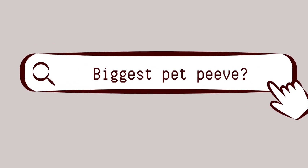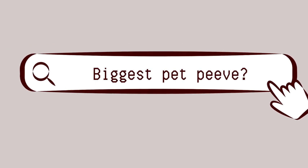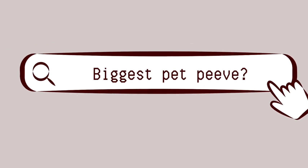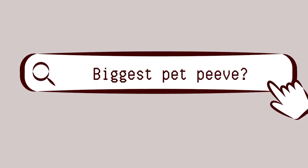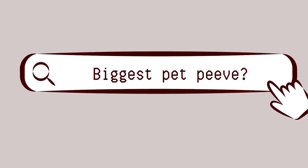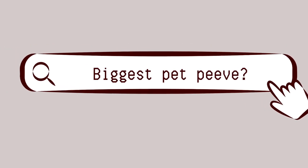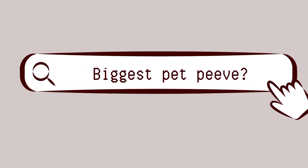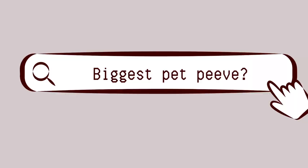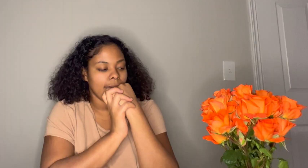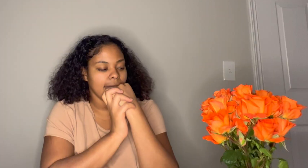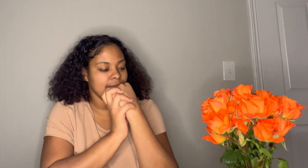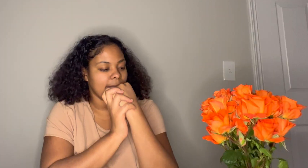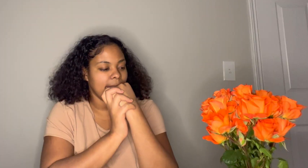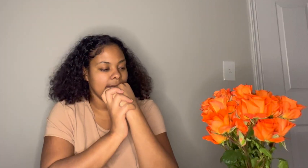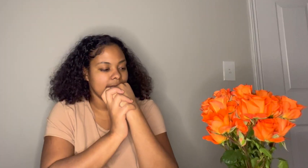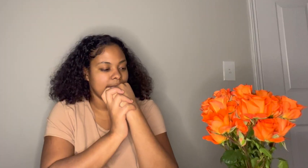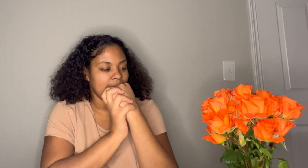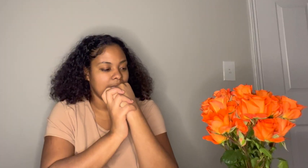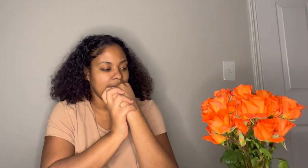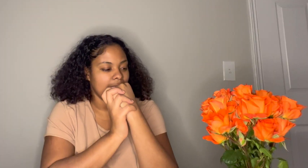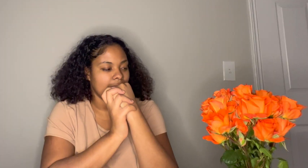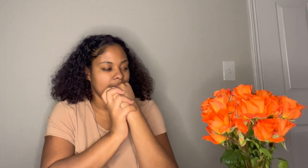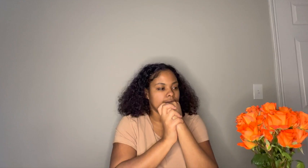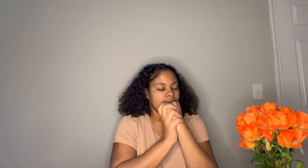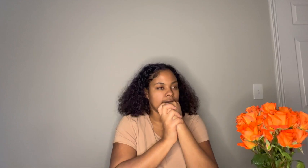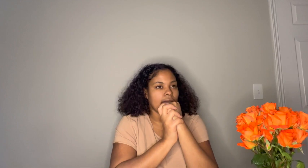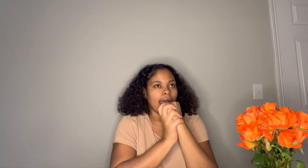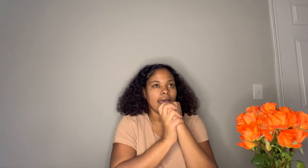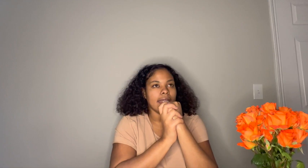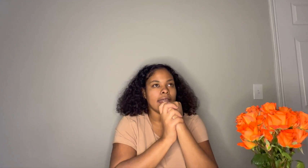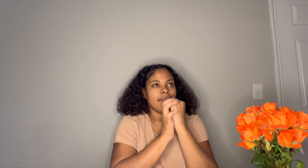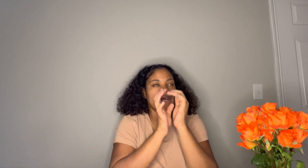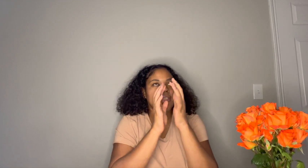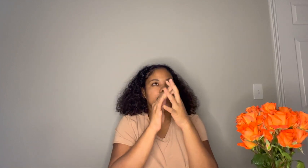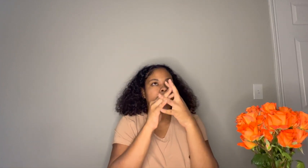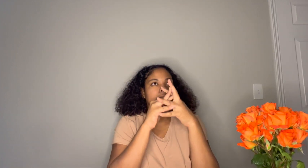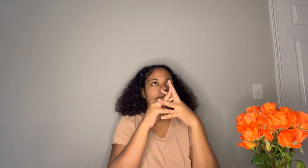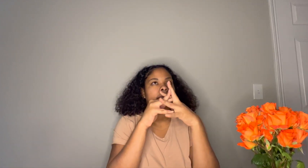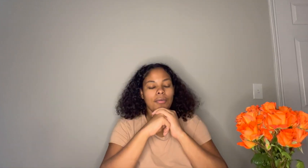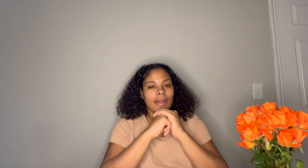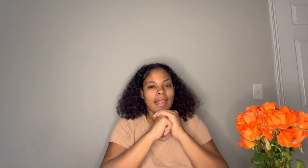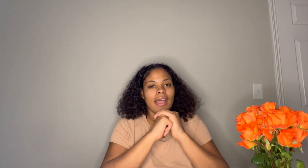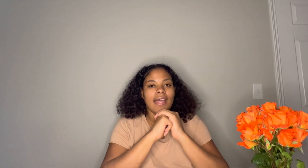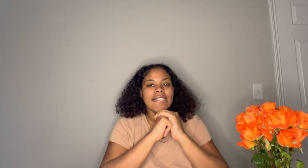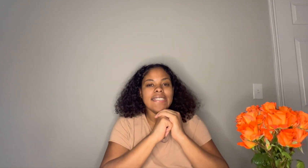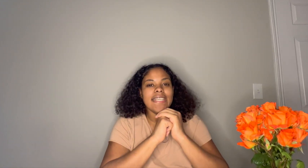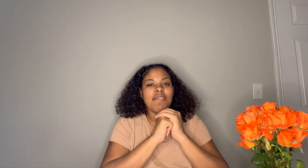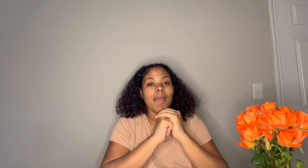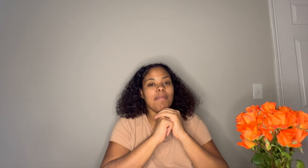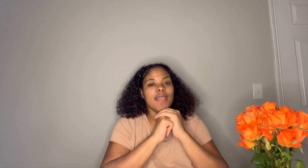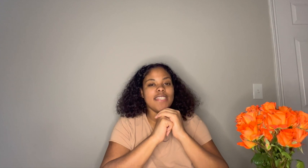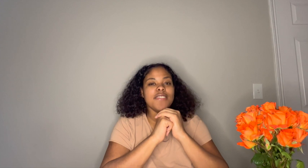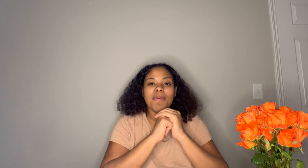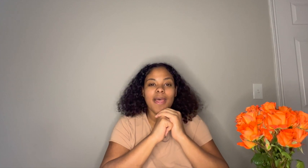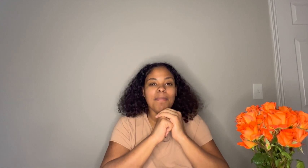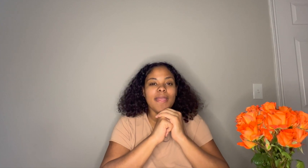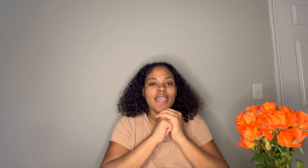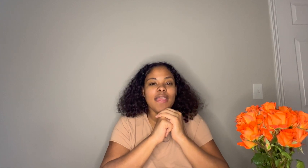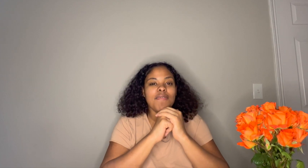peeve what is my biggest pet peeve I gotta think about this one all right honestly my biggest pet peeve